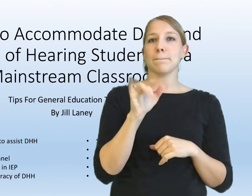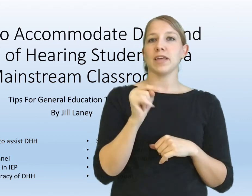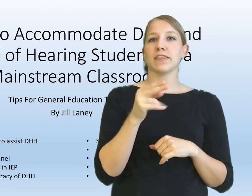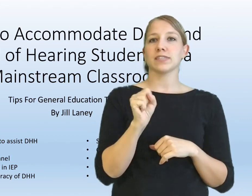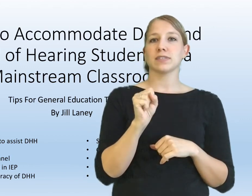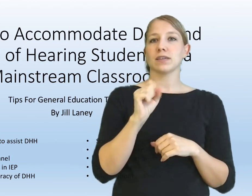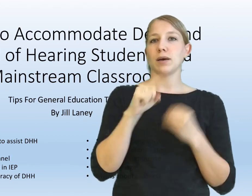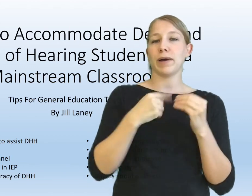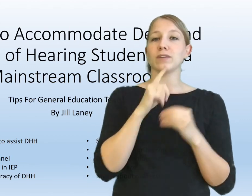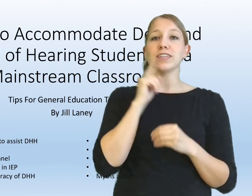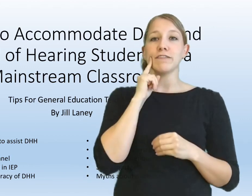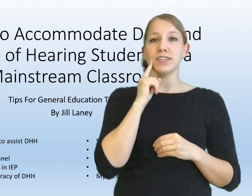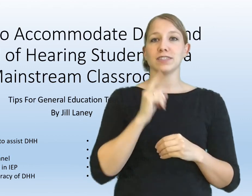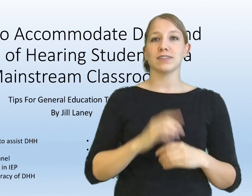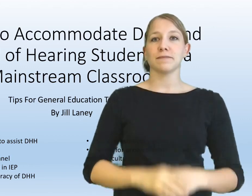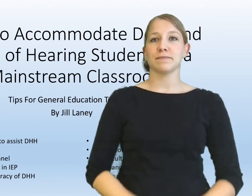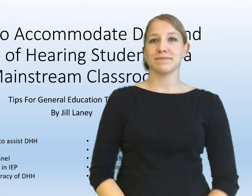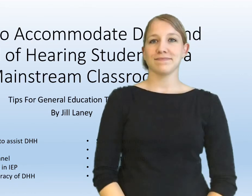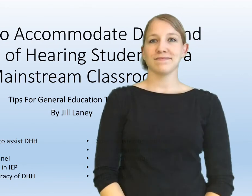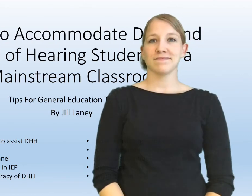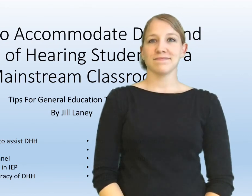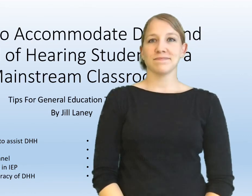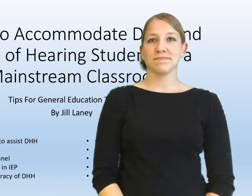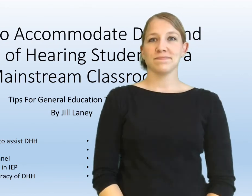myths about deafness.